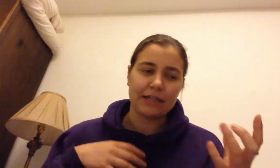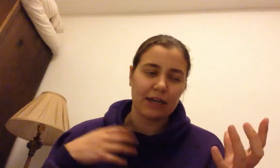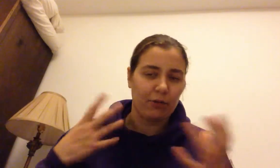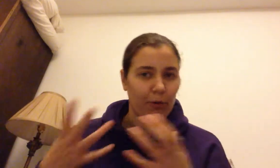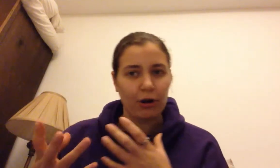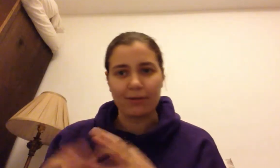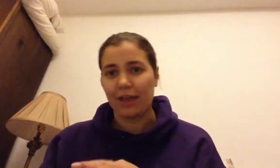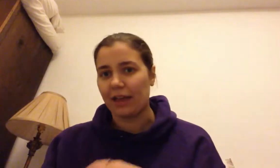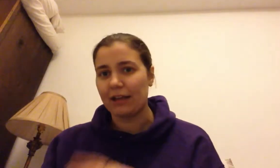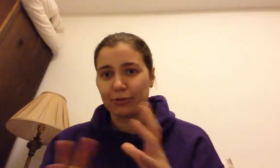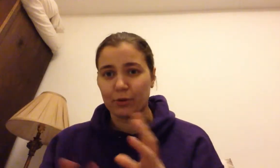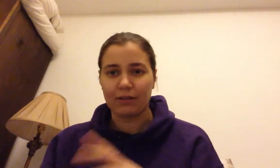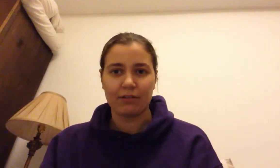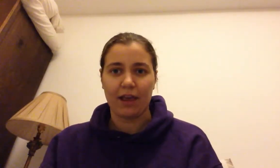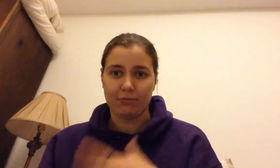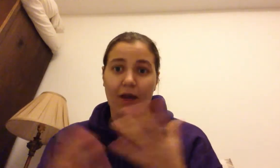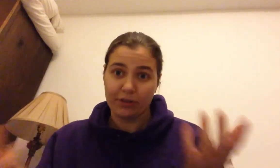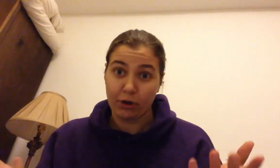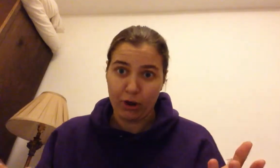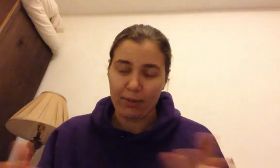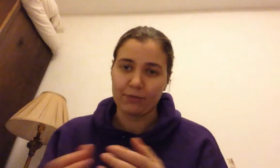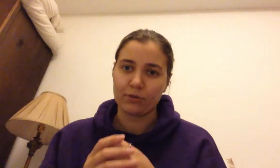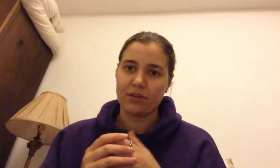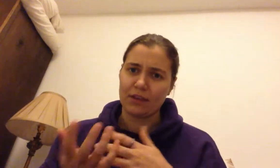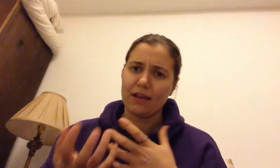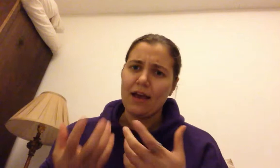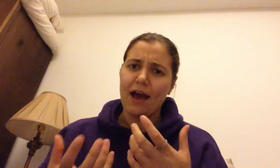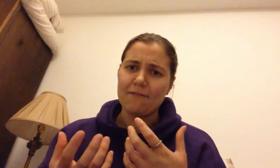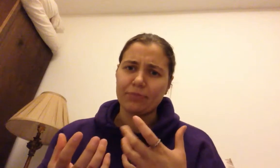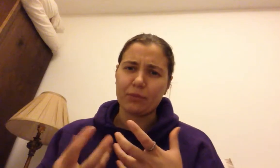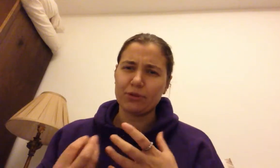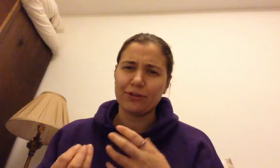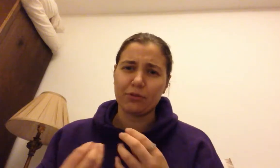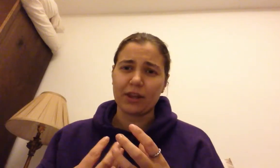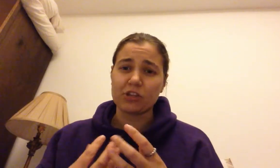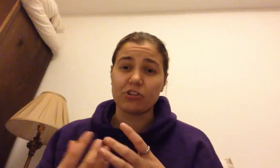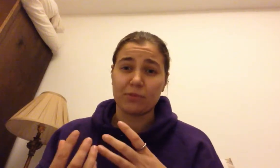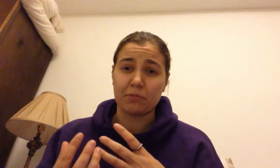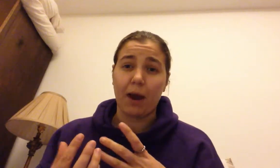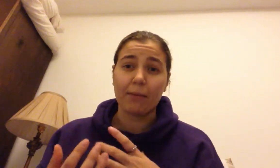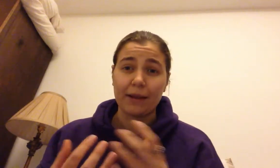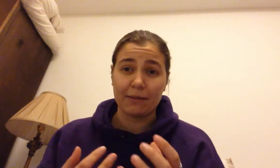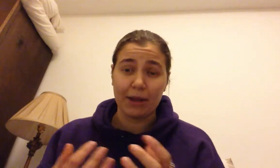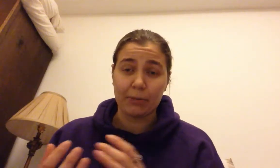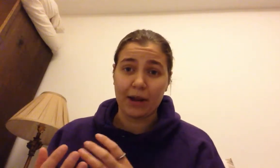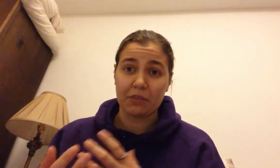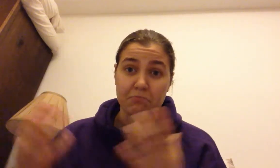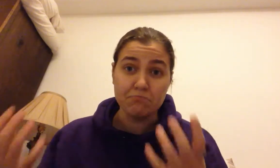of what the program is like influence and obviously your topic influences things. Um, but as far as the relationship that's probably going to make or break the most,